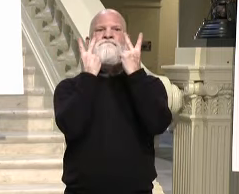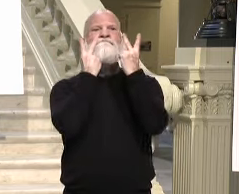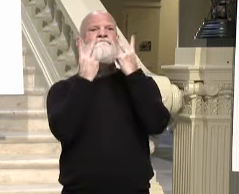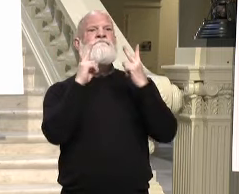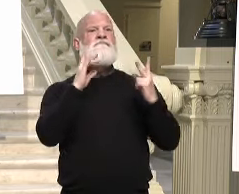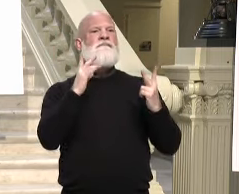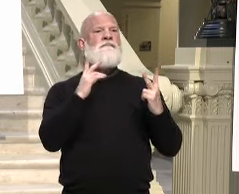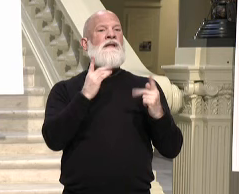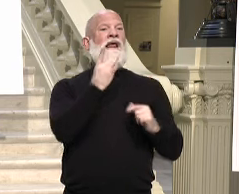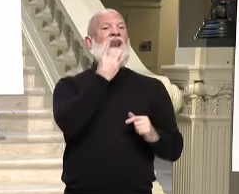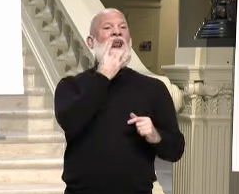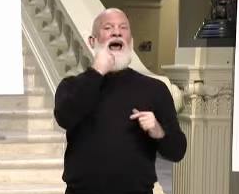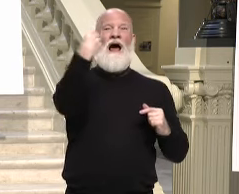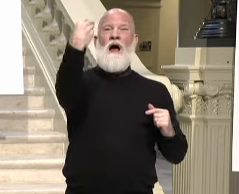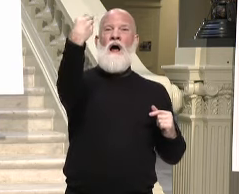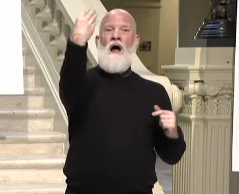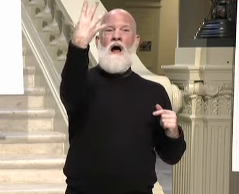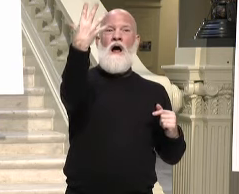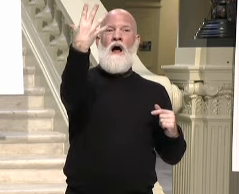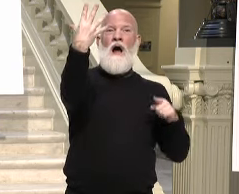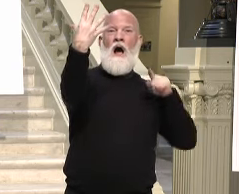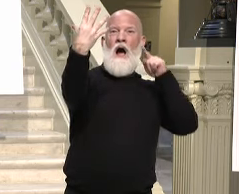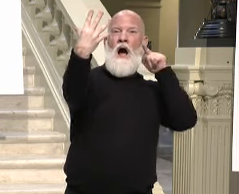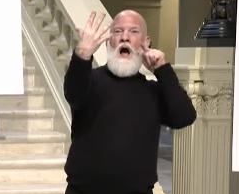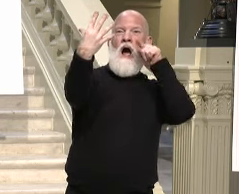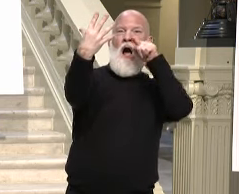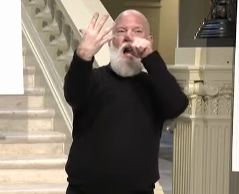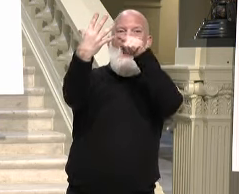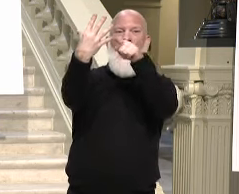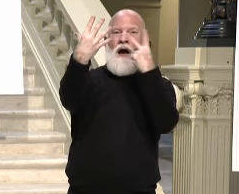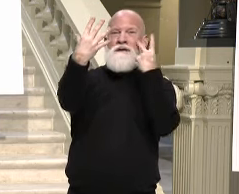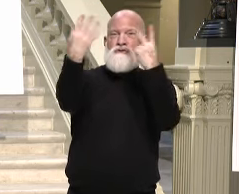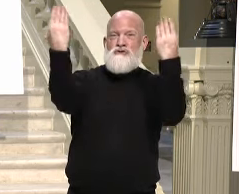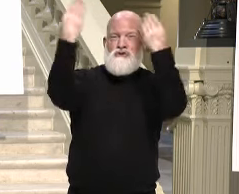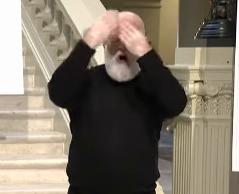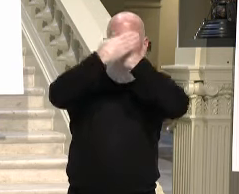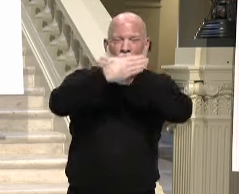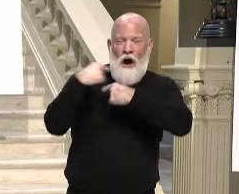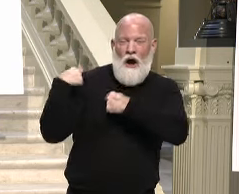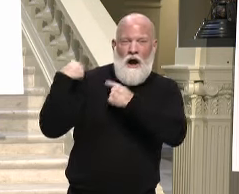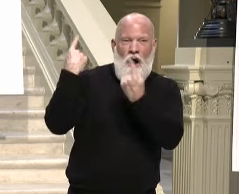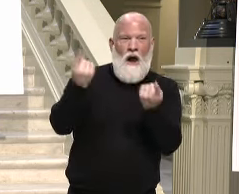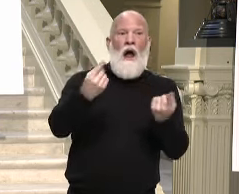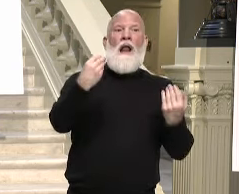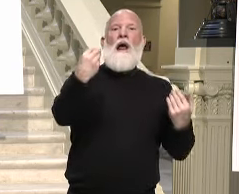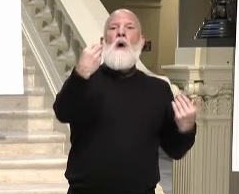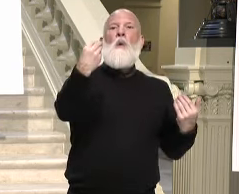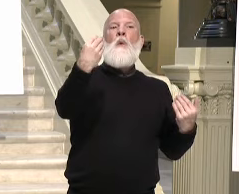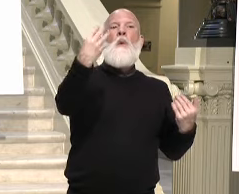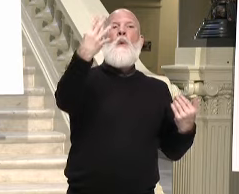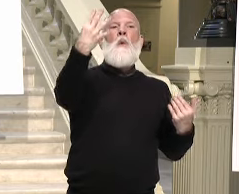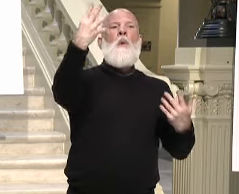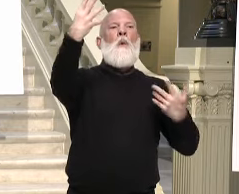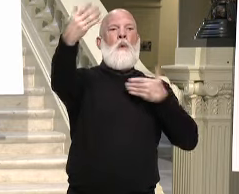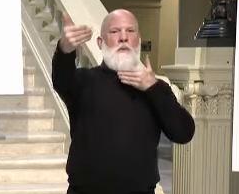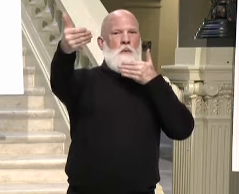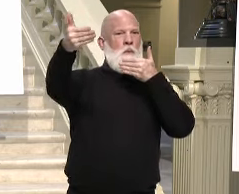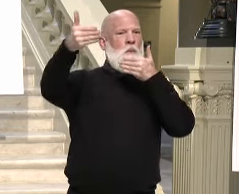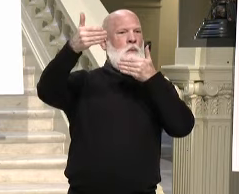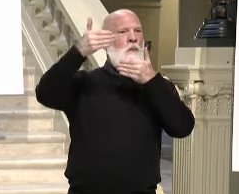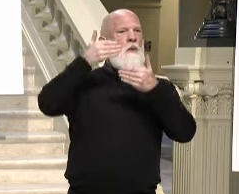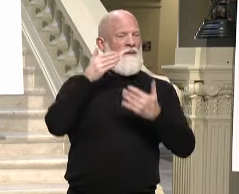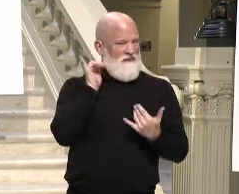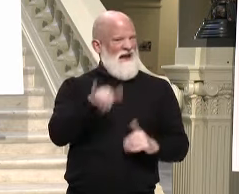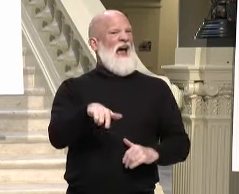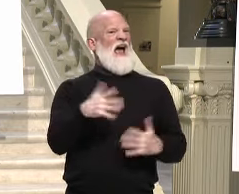of the amount of people that have now gotten the vaccine. The amount of the supply continues to increase week over week, and I do believe we're going to